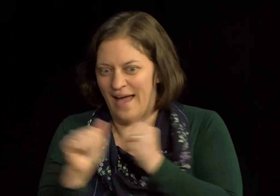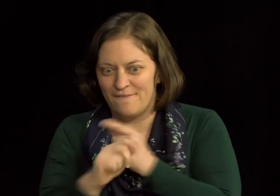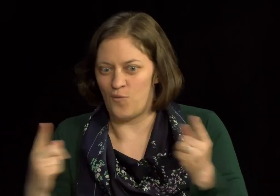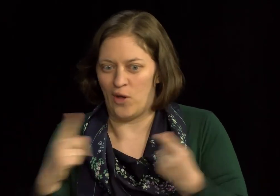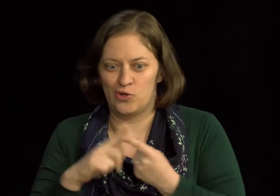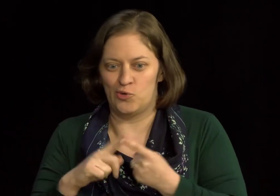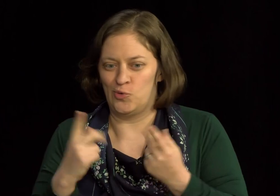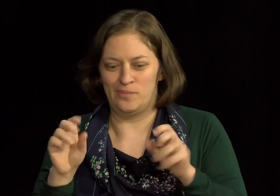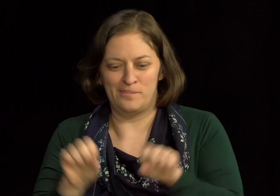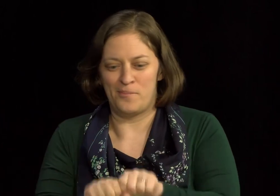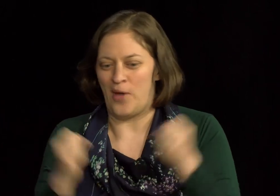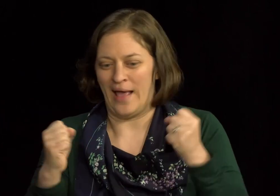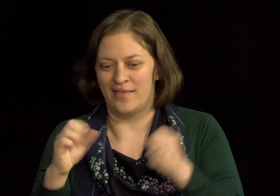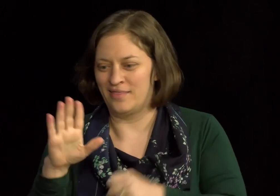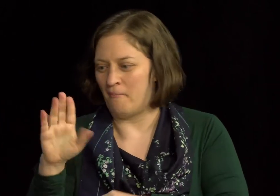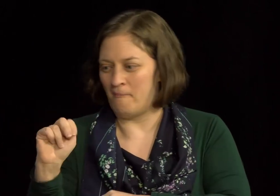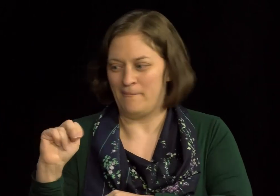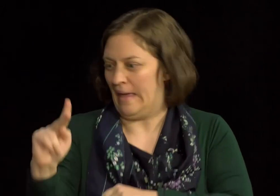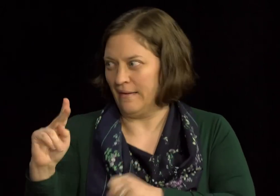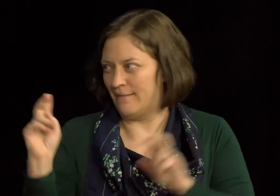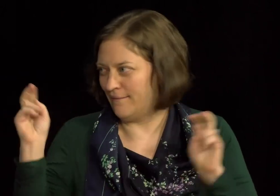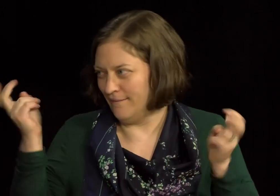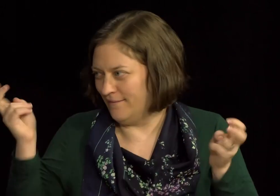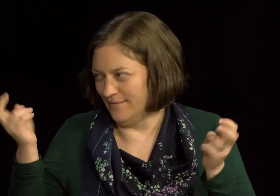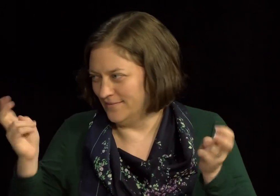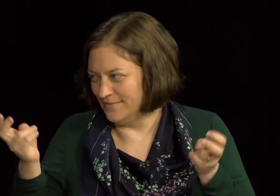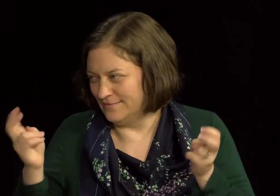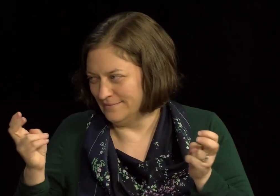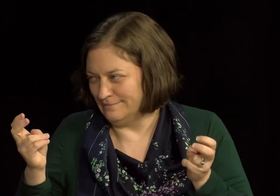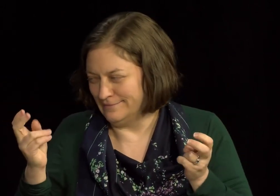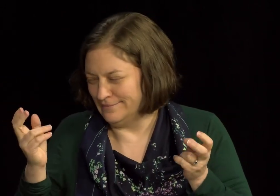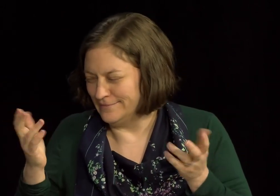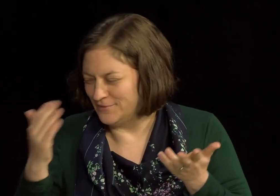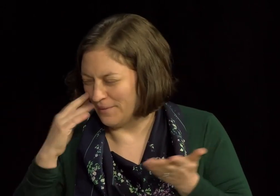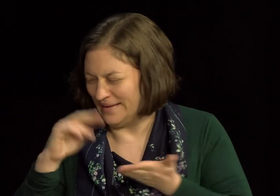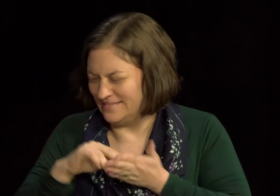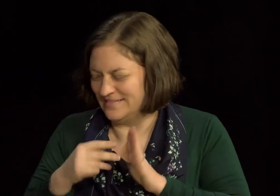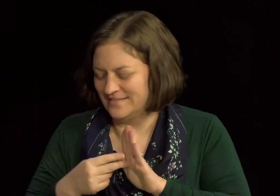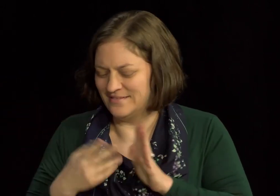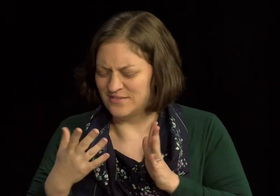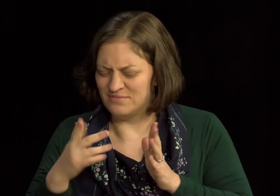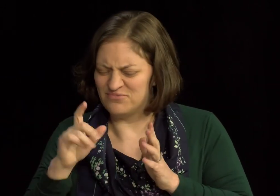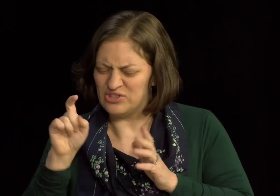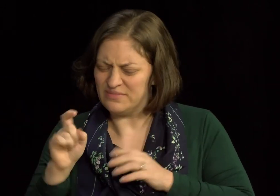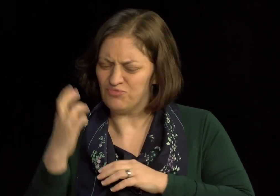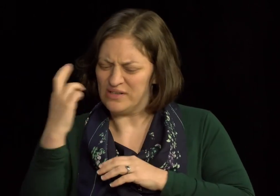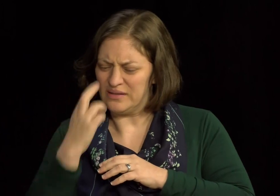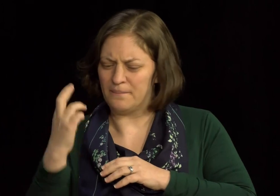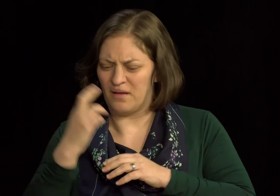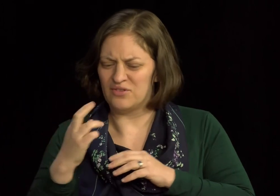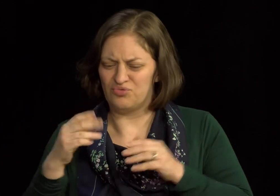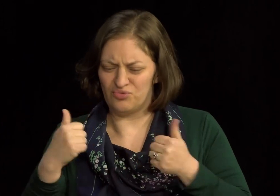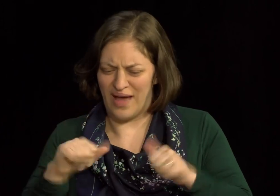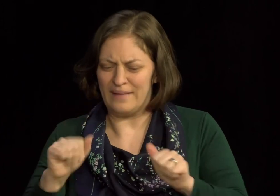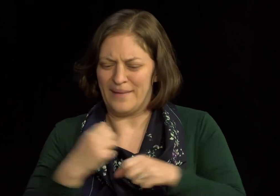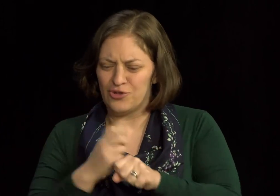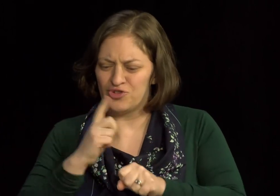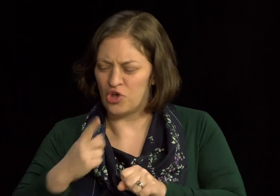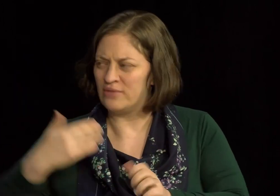so they don't necessarily expect people to break the bank, you know, if you will. Well, how expensive is